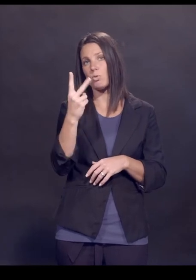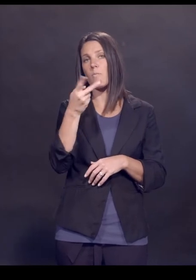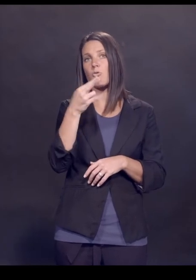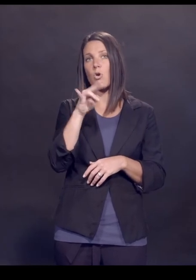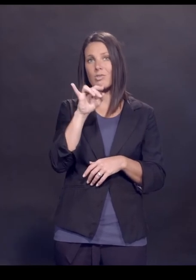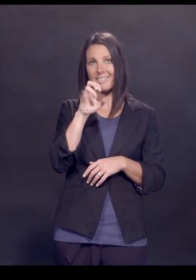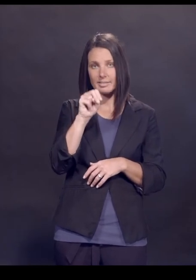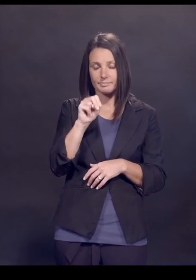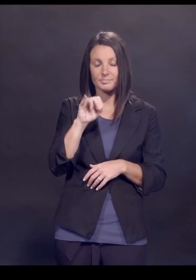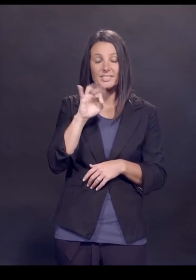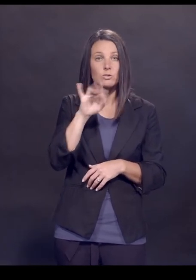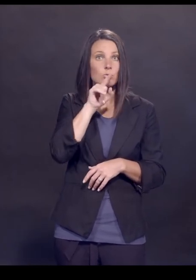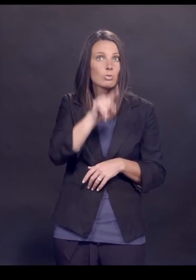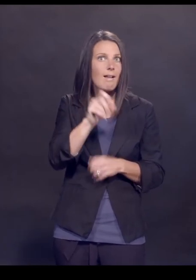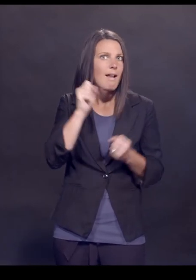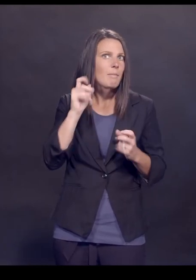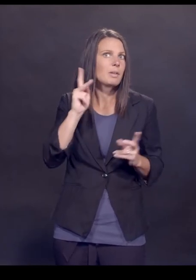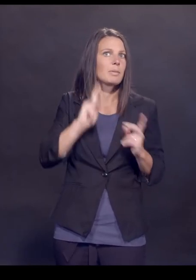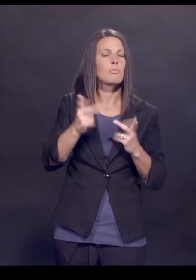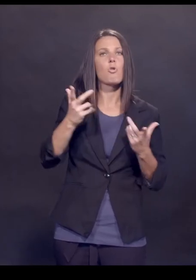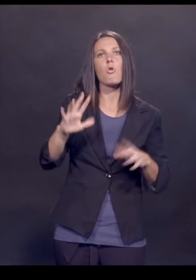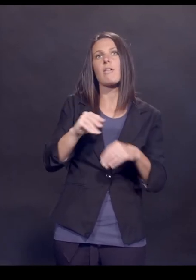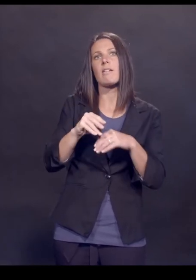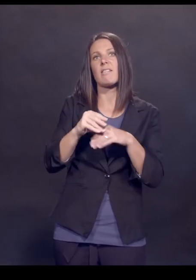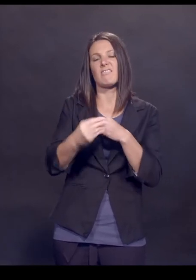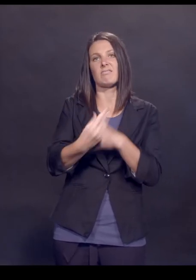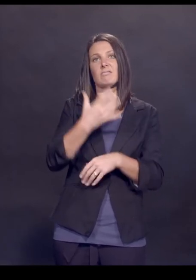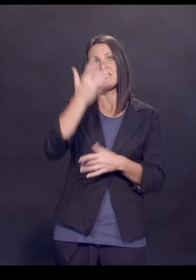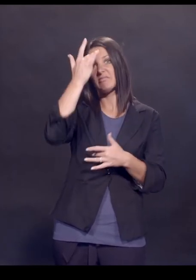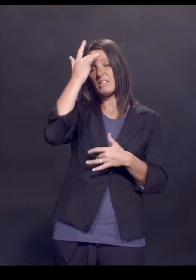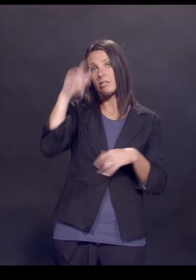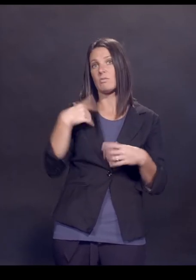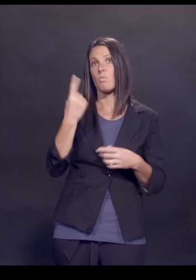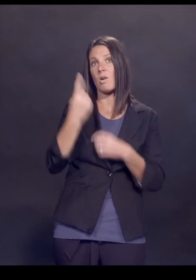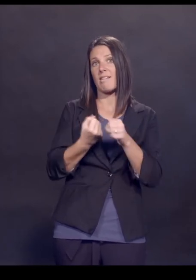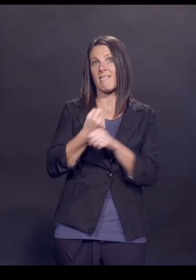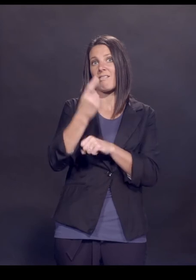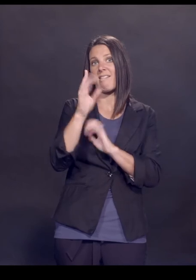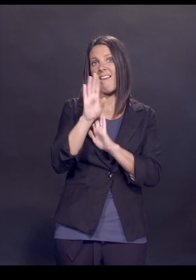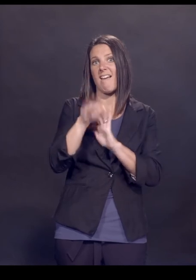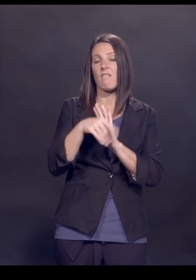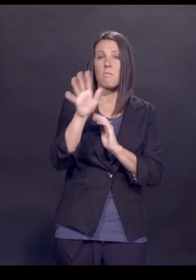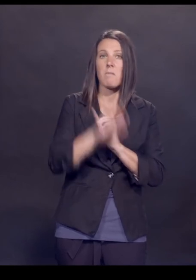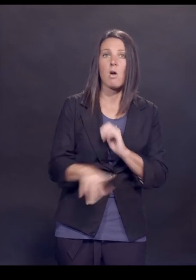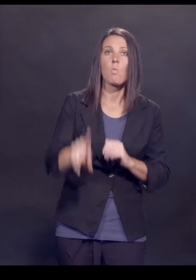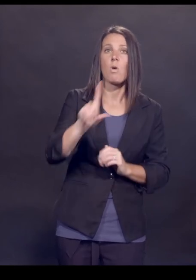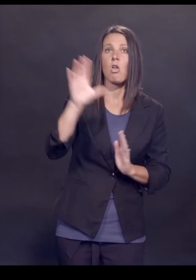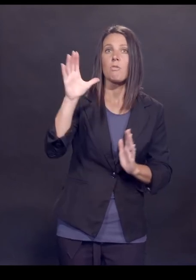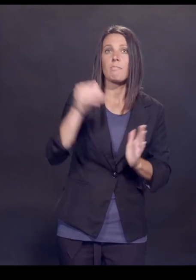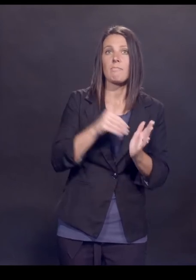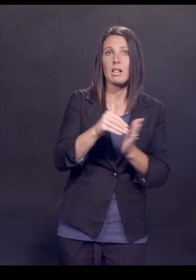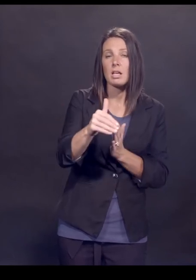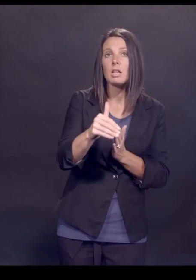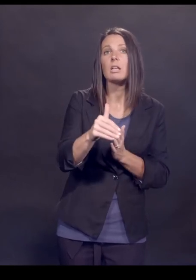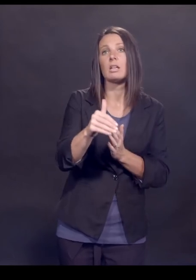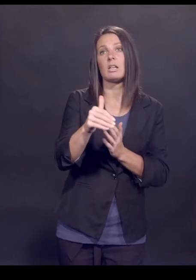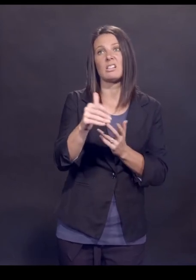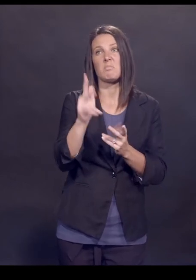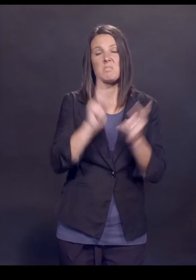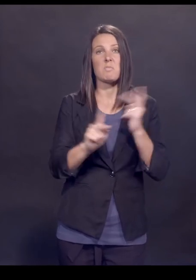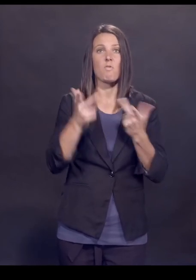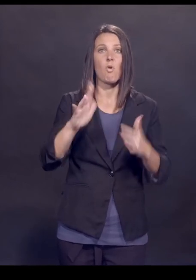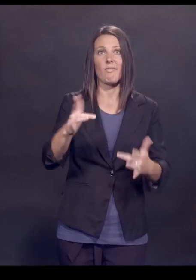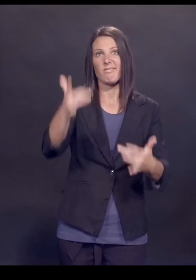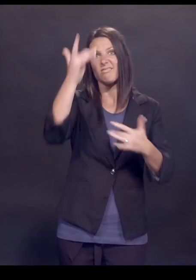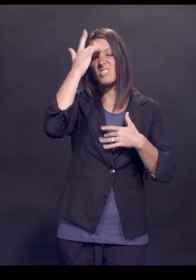on it. Well, if that's true, how many people have been infected over the last year and a half? About 100 million in the United States roughly have been infected.